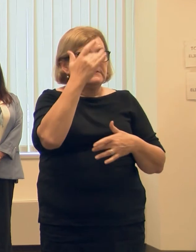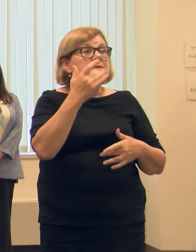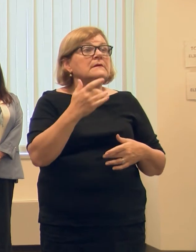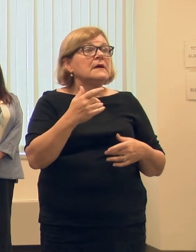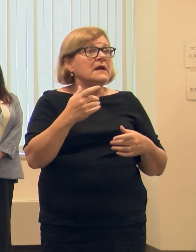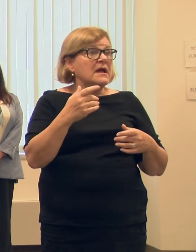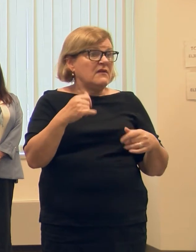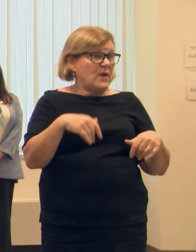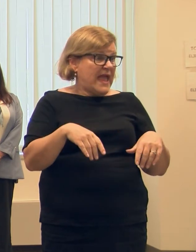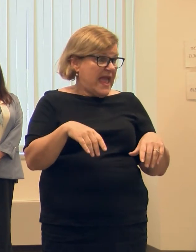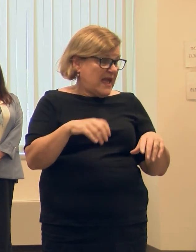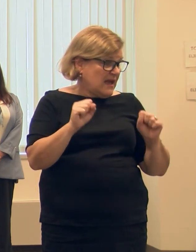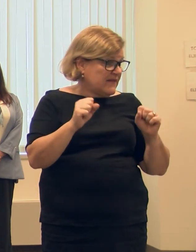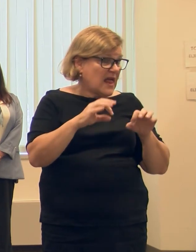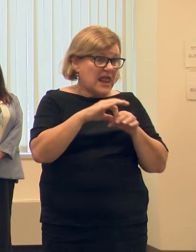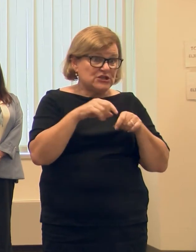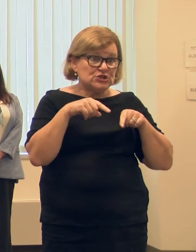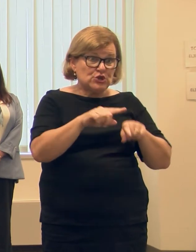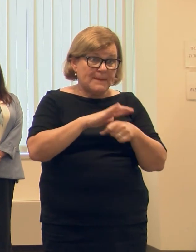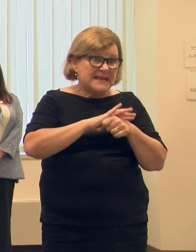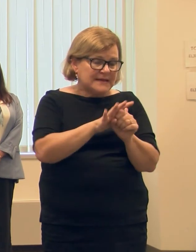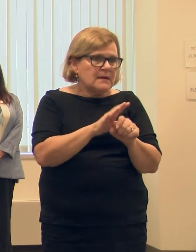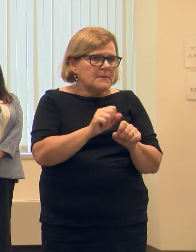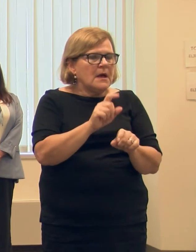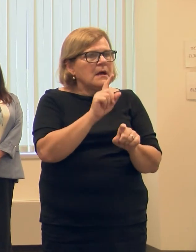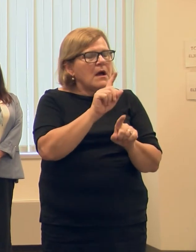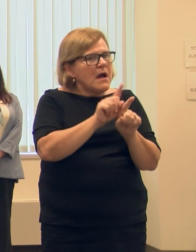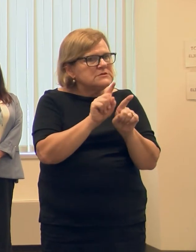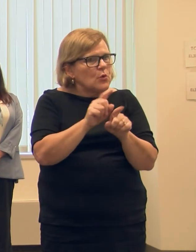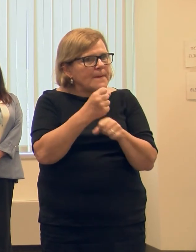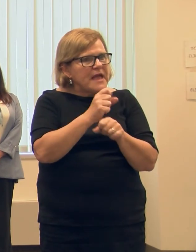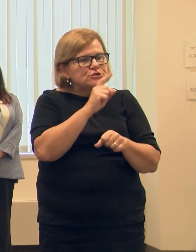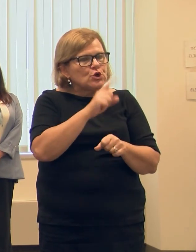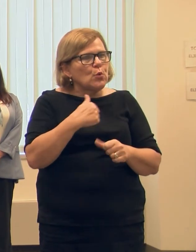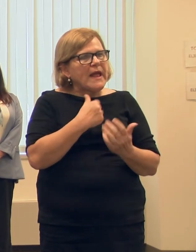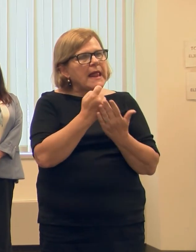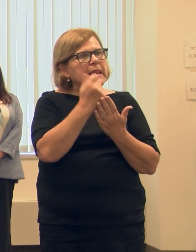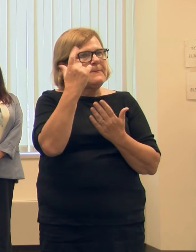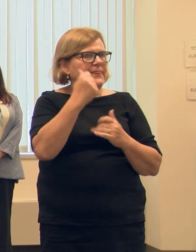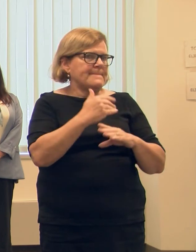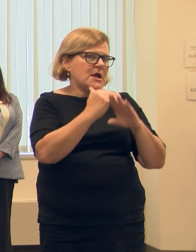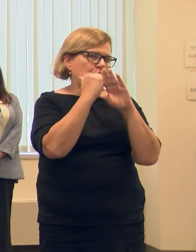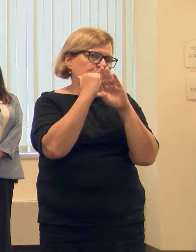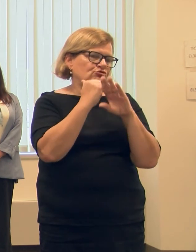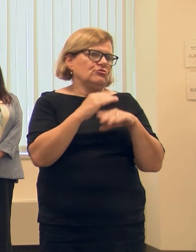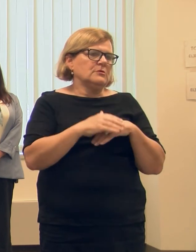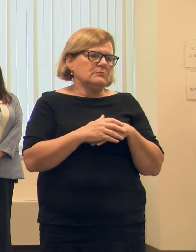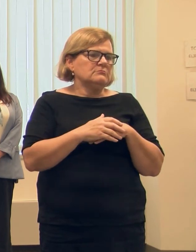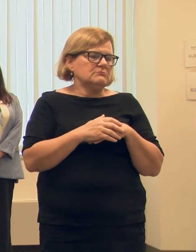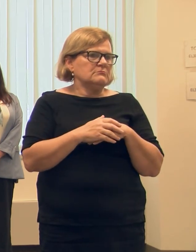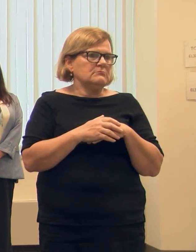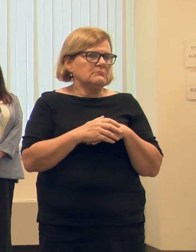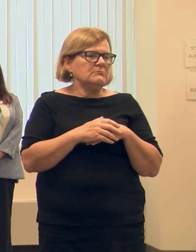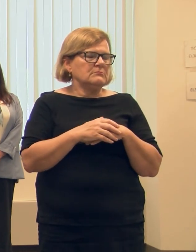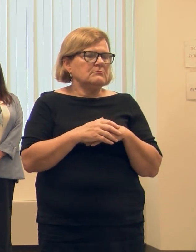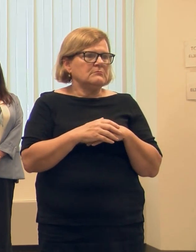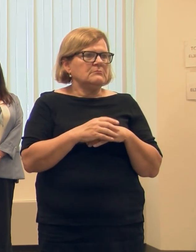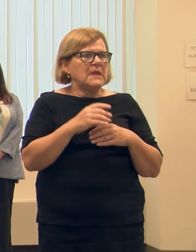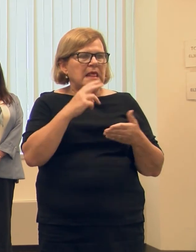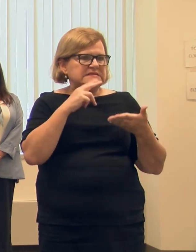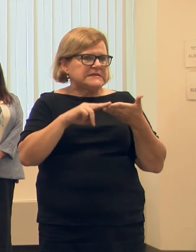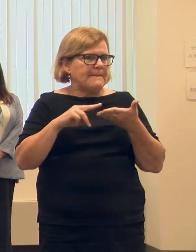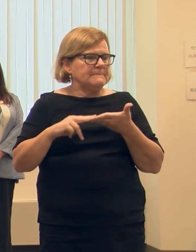election during a pandemic. But it will also make certain that we eliminate that barrier. I mean, a couple stamps.